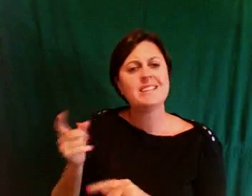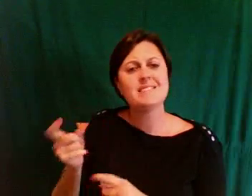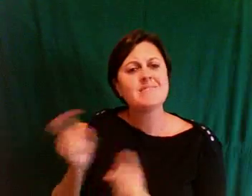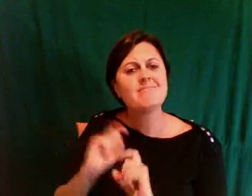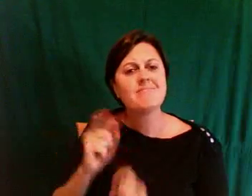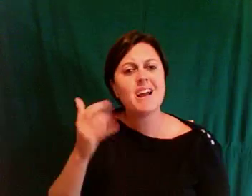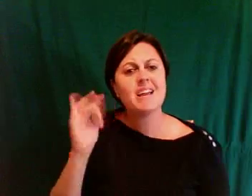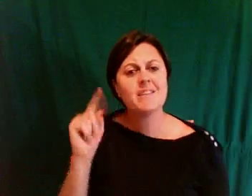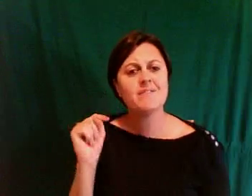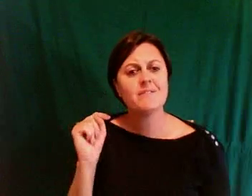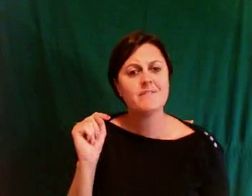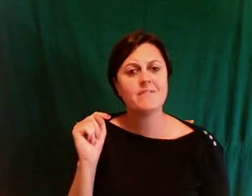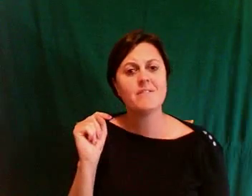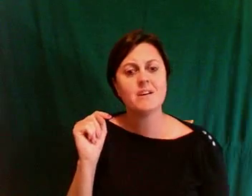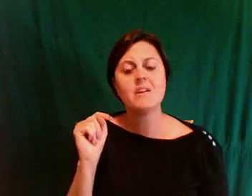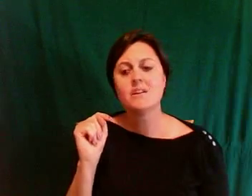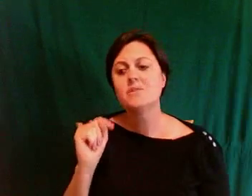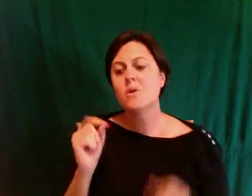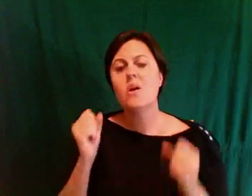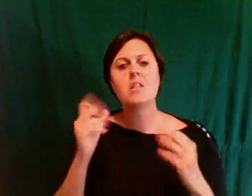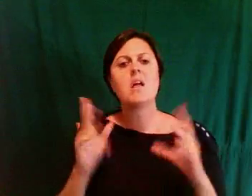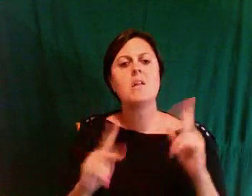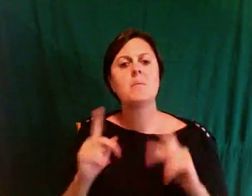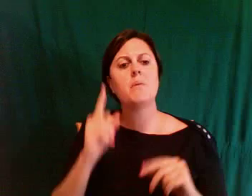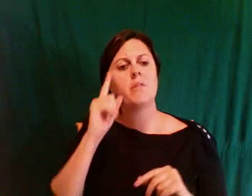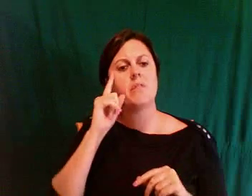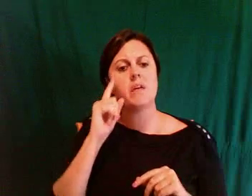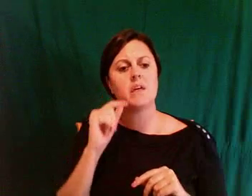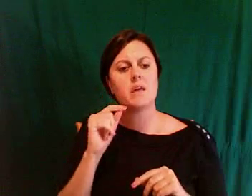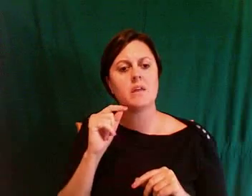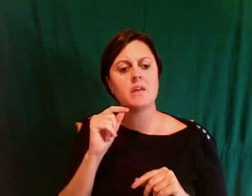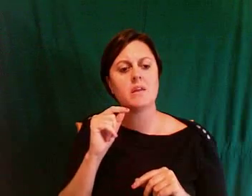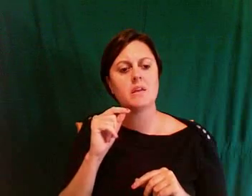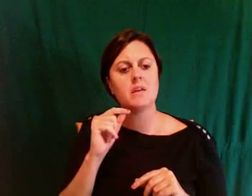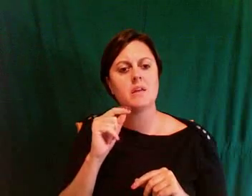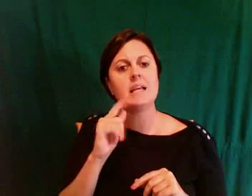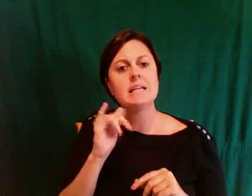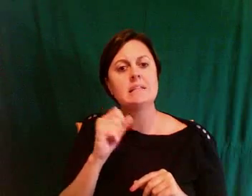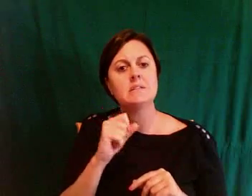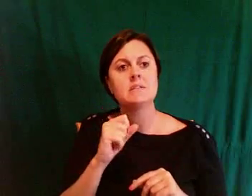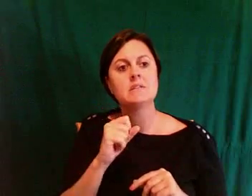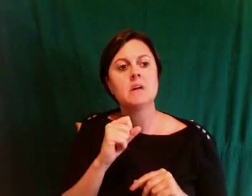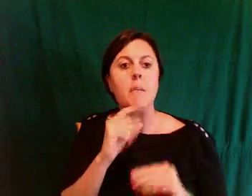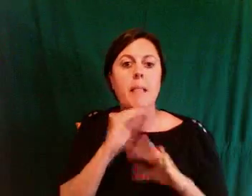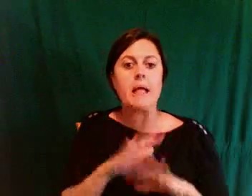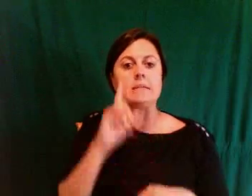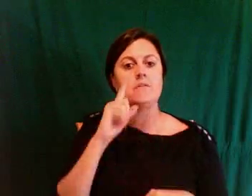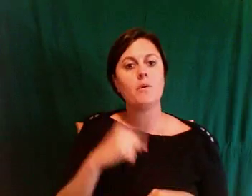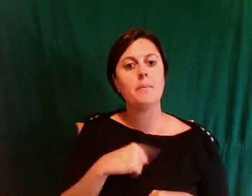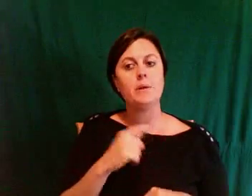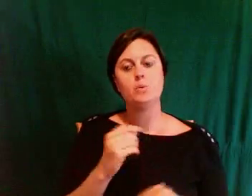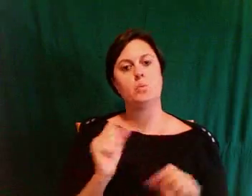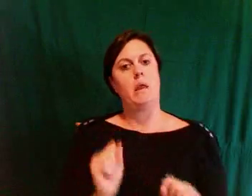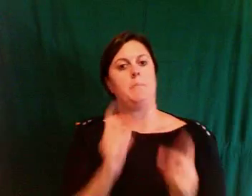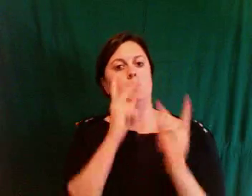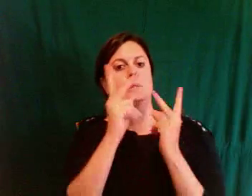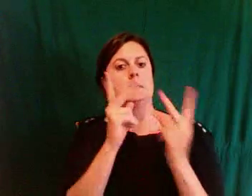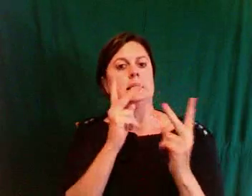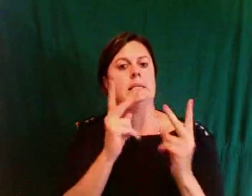at it being such a blessing that I have eyesight, but for me it really has been a blessing that, you know, that